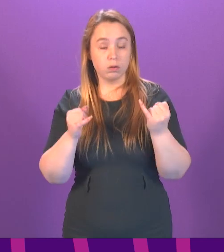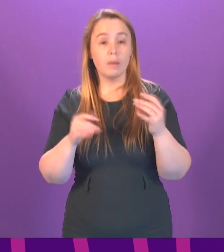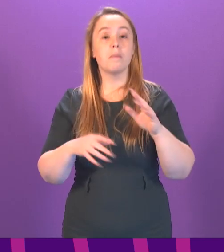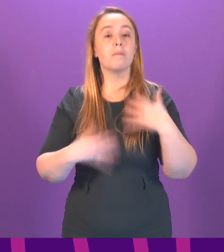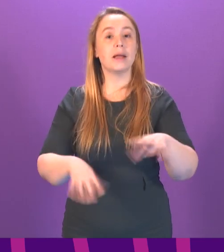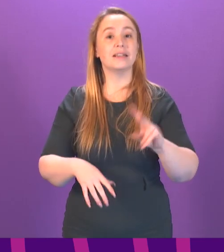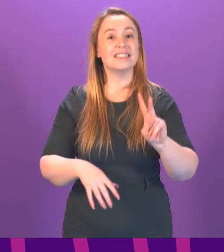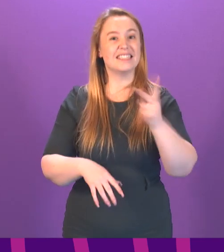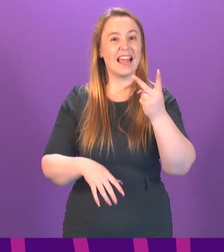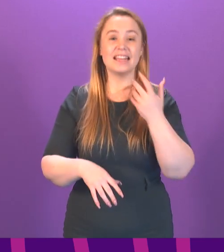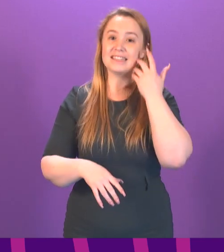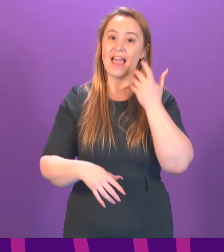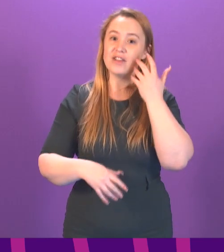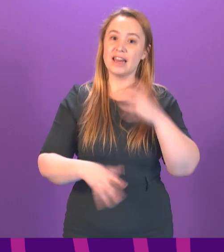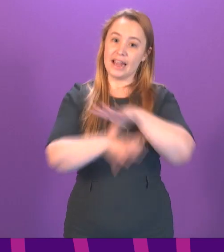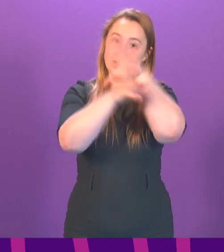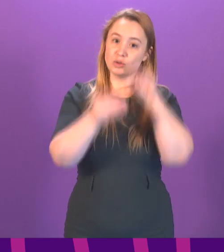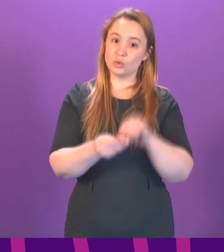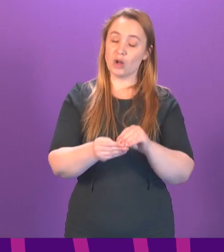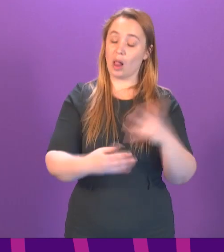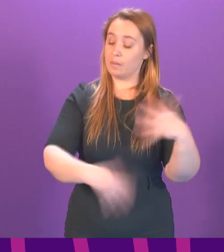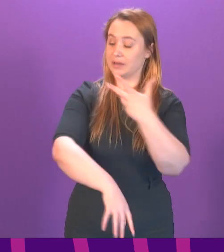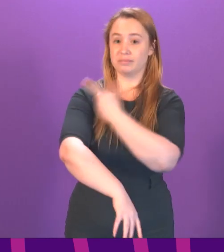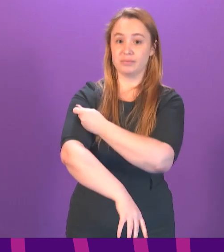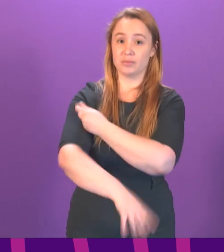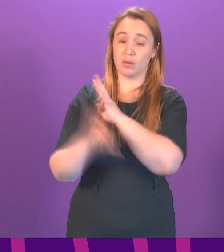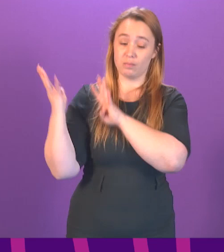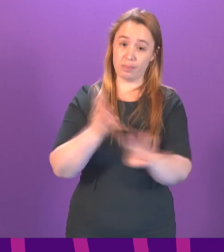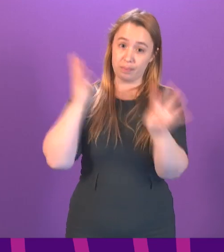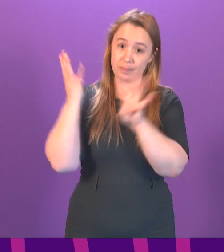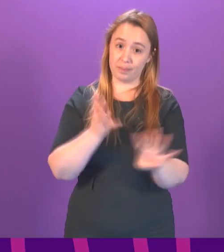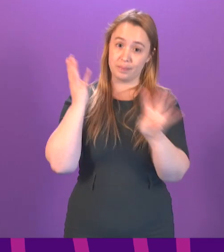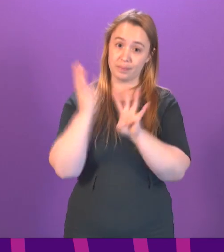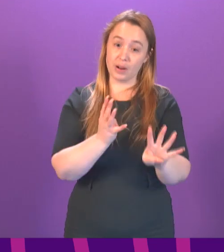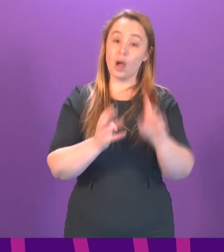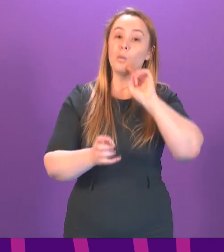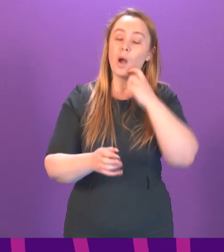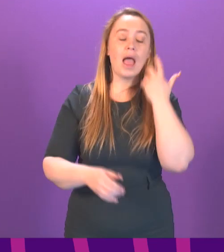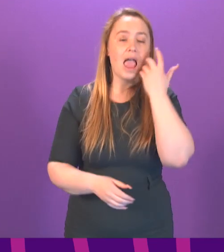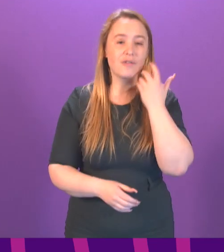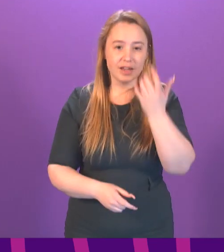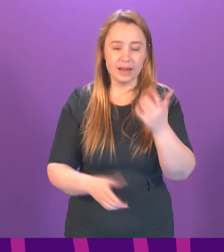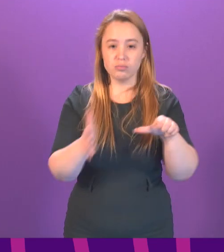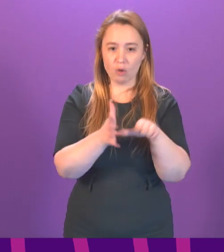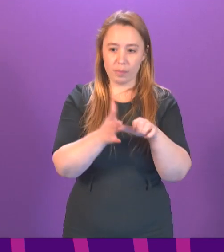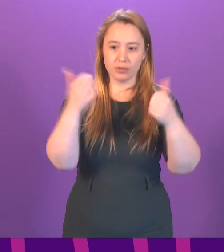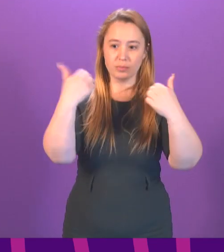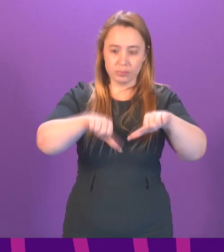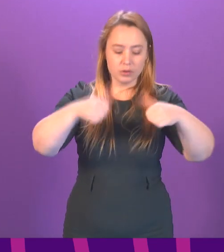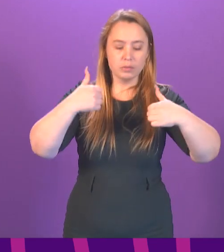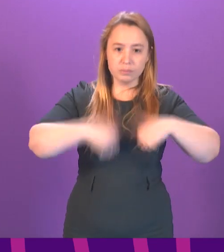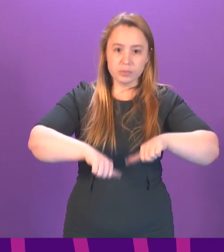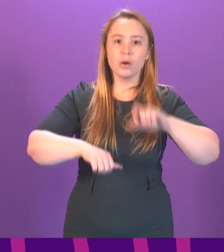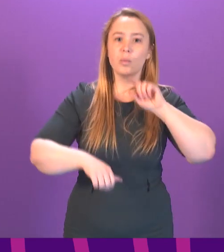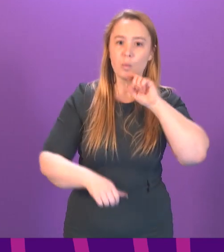second highest daily total. So this programme is going well and we will continue on a daily basis to resolve as quickly as we can any of the